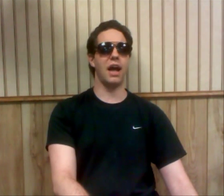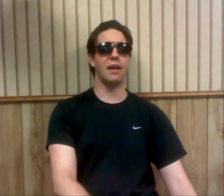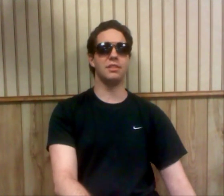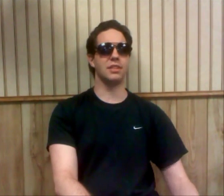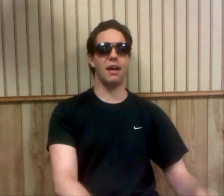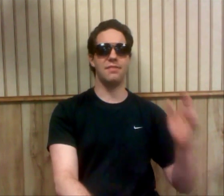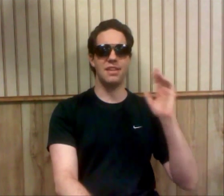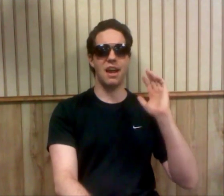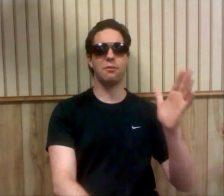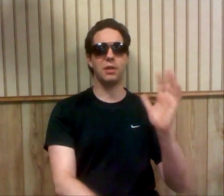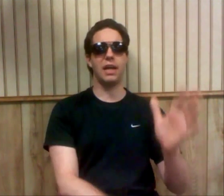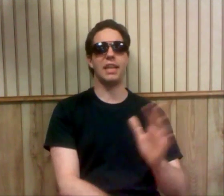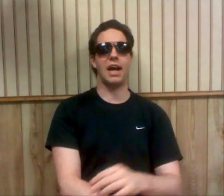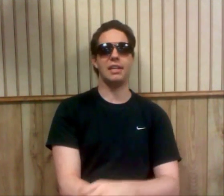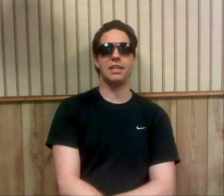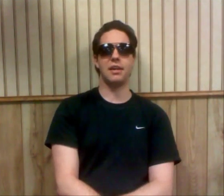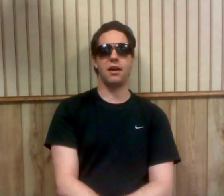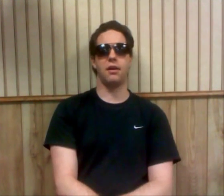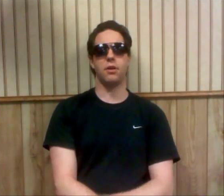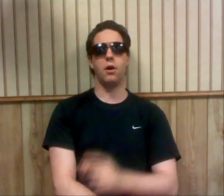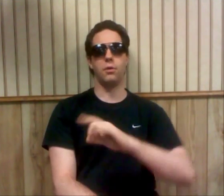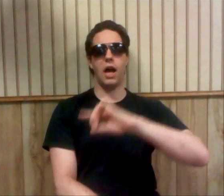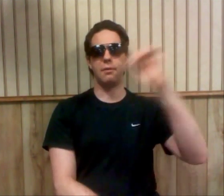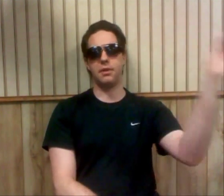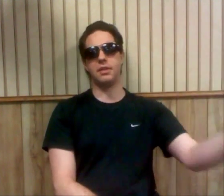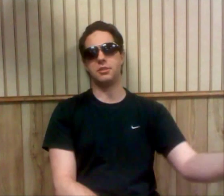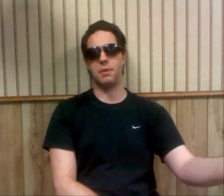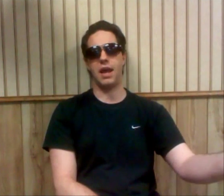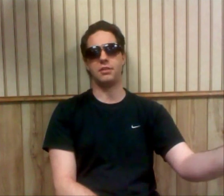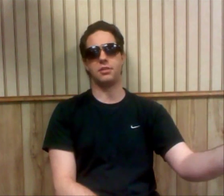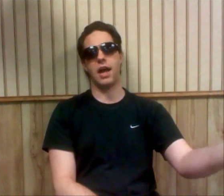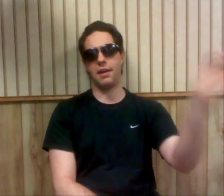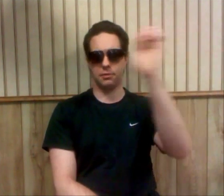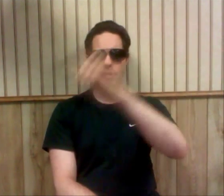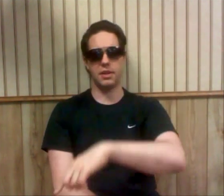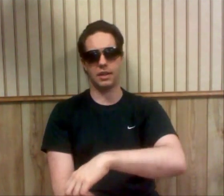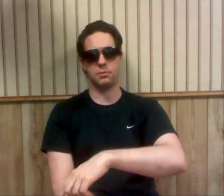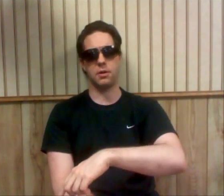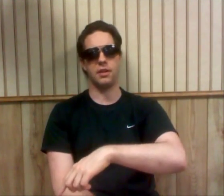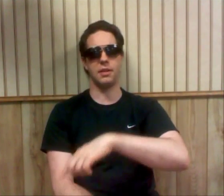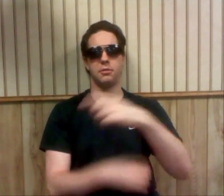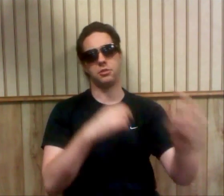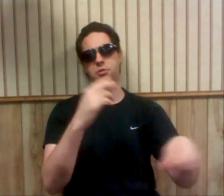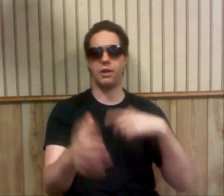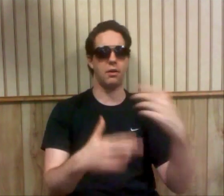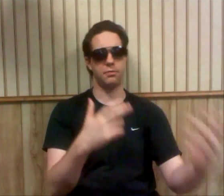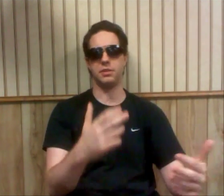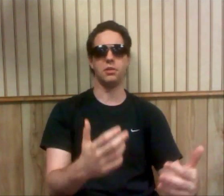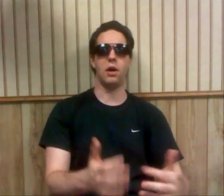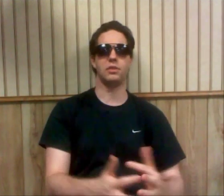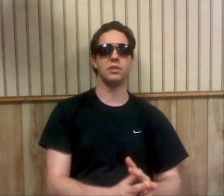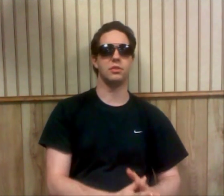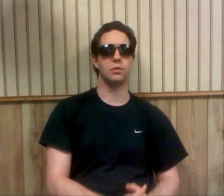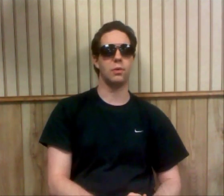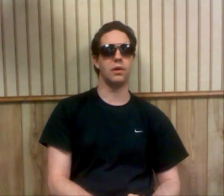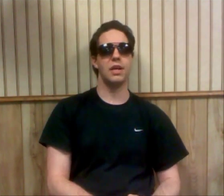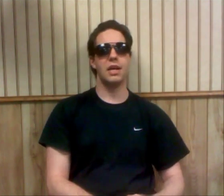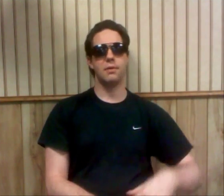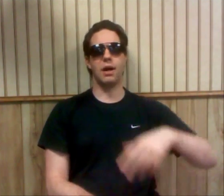And I've never liked that idea of, oh, well, I won this match, so I have to win the next one, and then we'll just trade off wins and losses. Or, well,